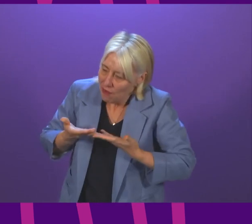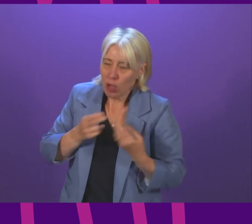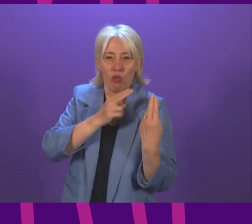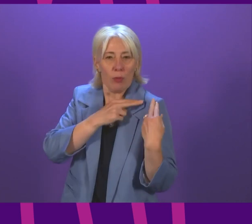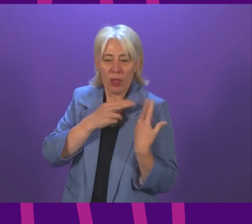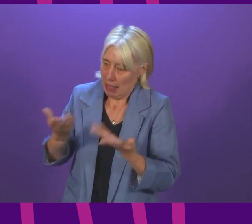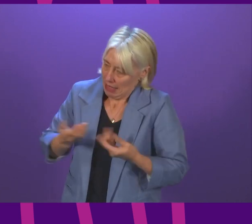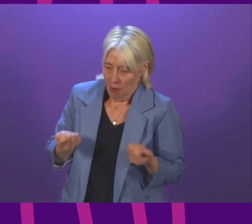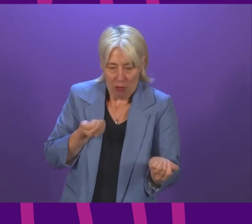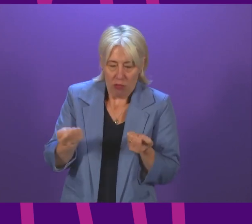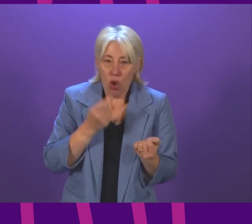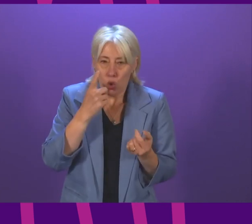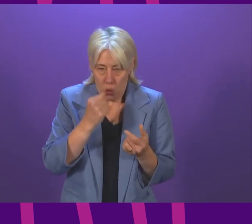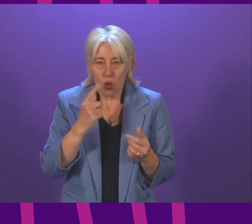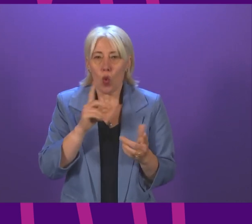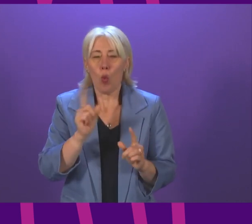Jamie Green